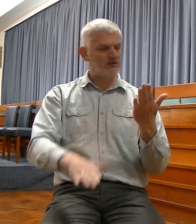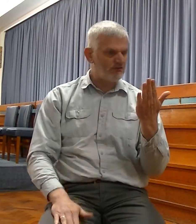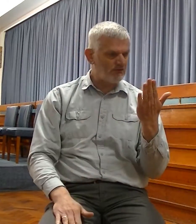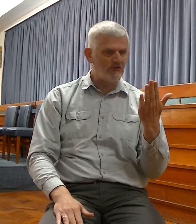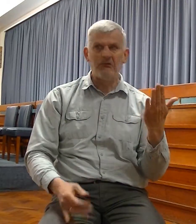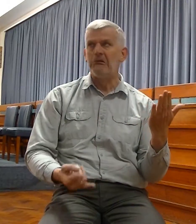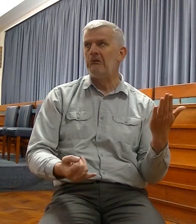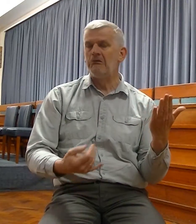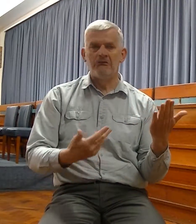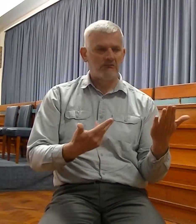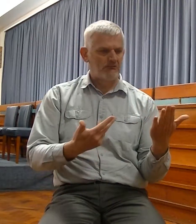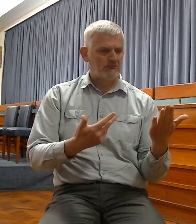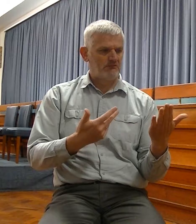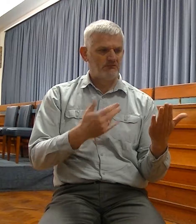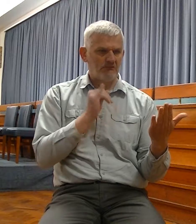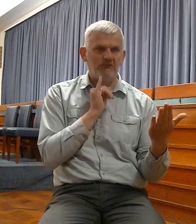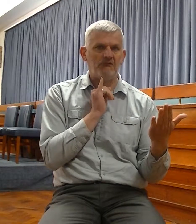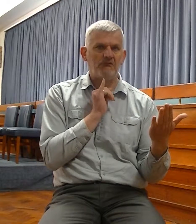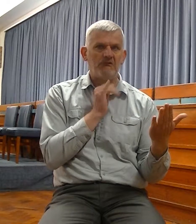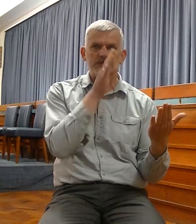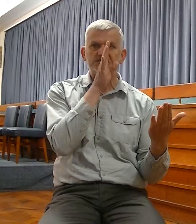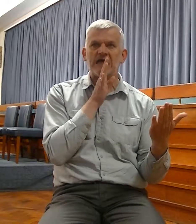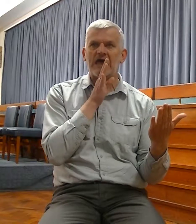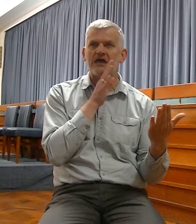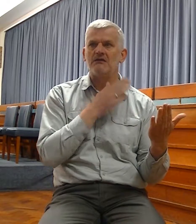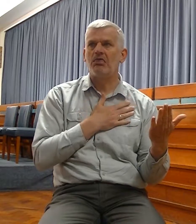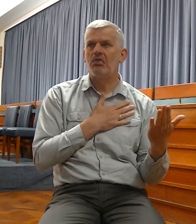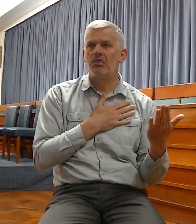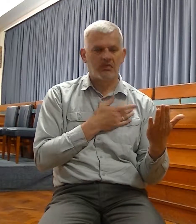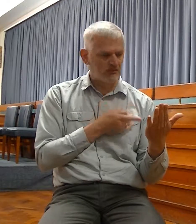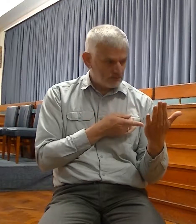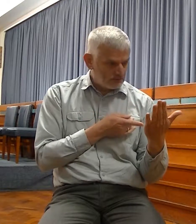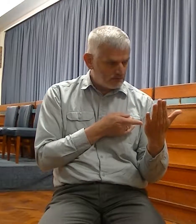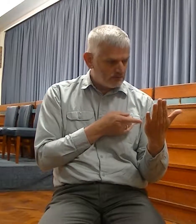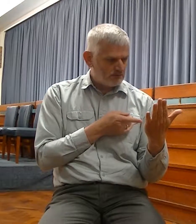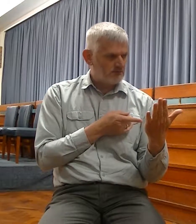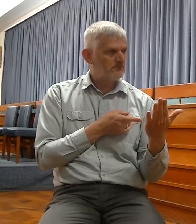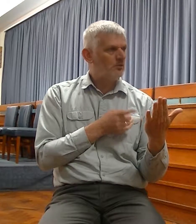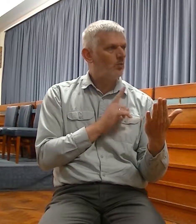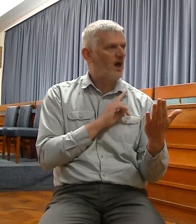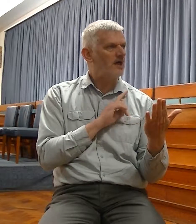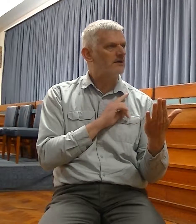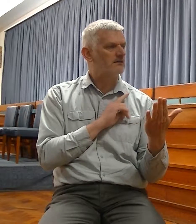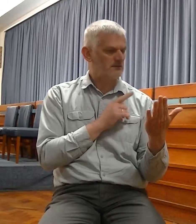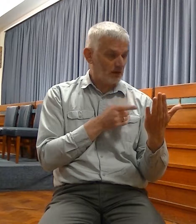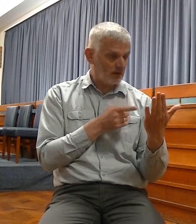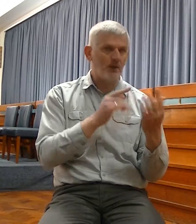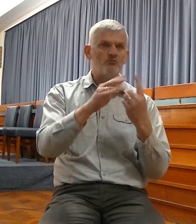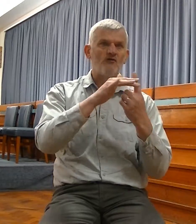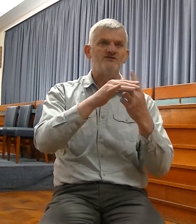a book of tragedy, a book which predicts, which prophesies terrible things to happen